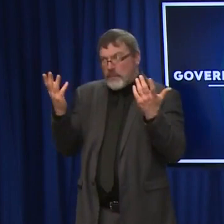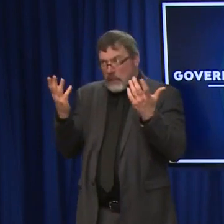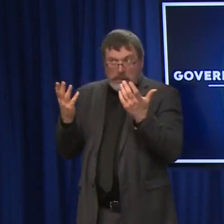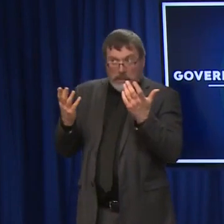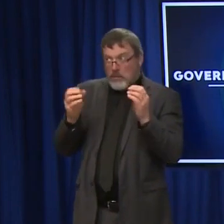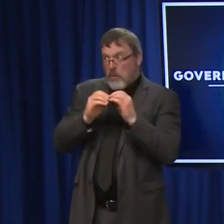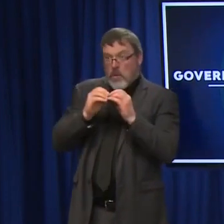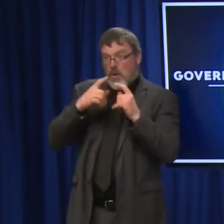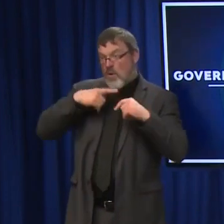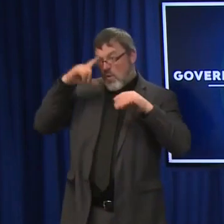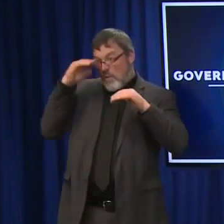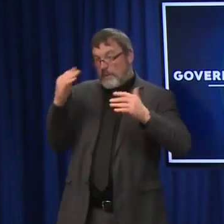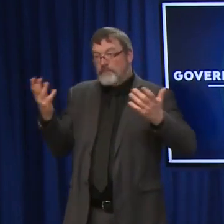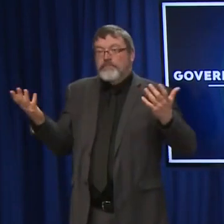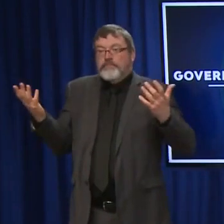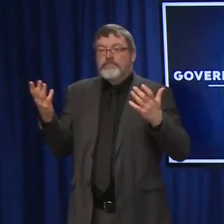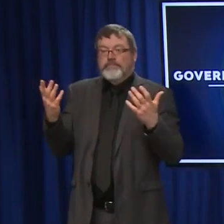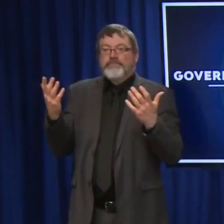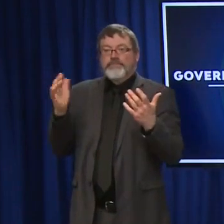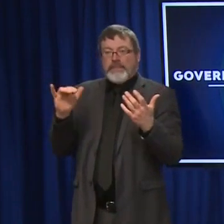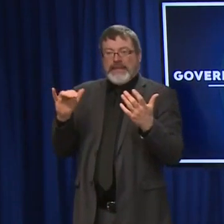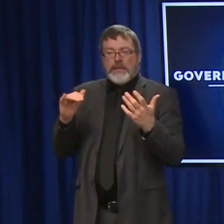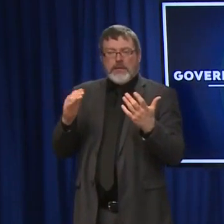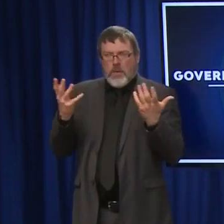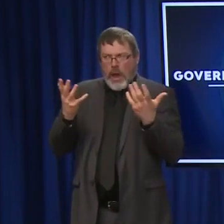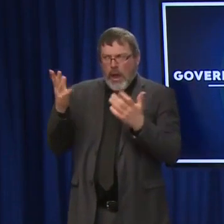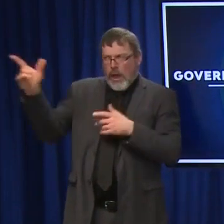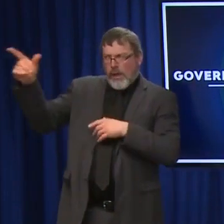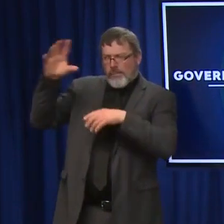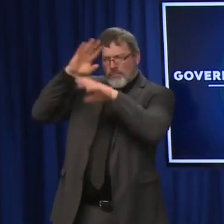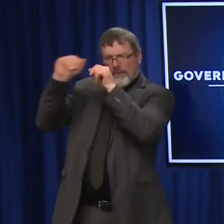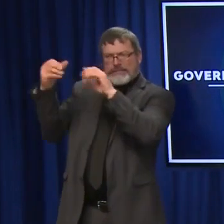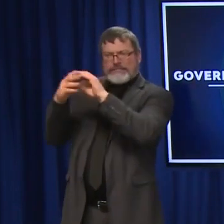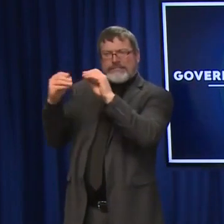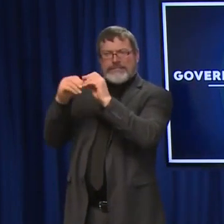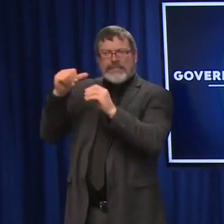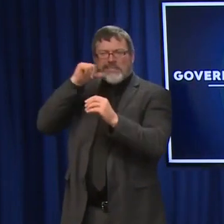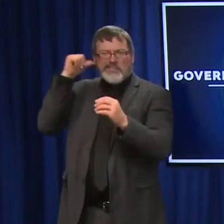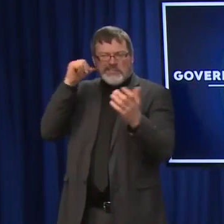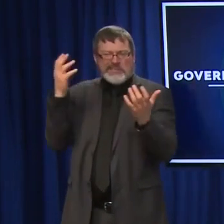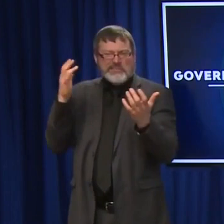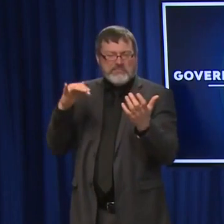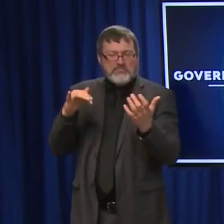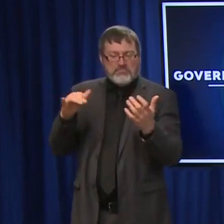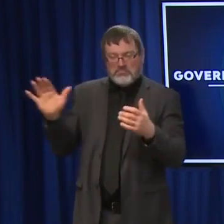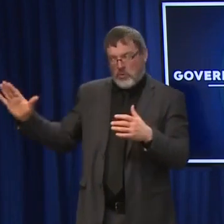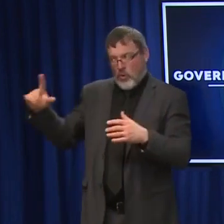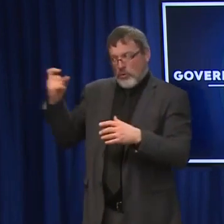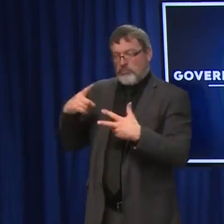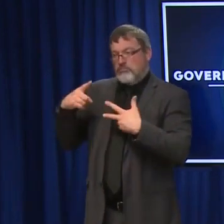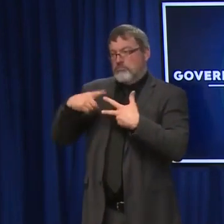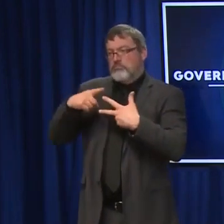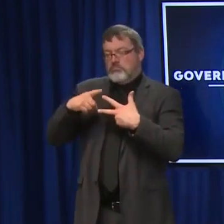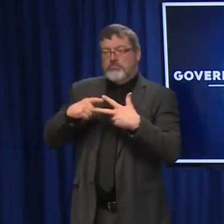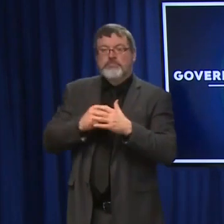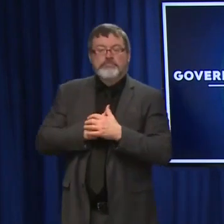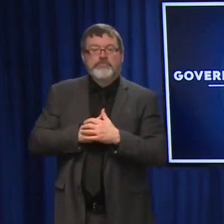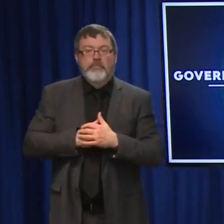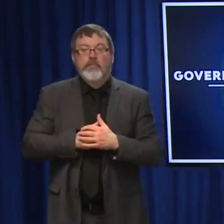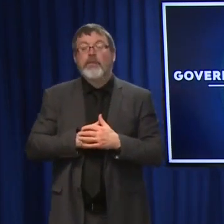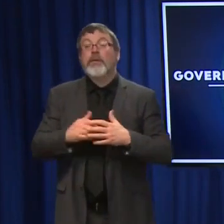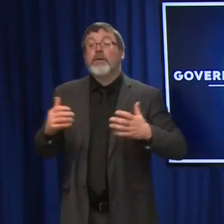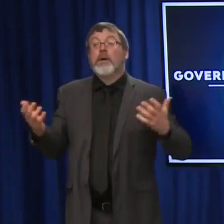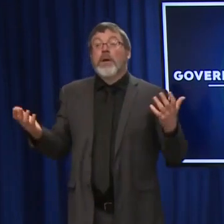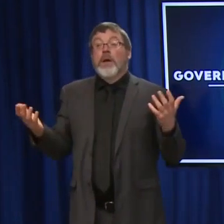was discussing yesterday. still remains to be seen whether they'll come. Clearly, I guess I would answer, I think the question is what if it